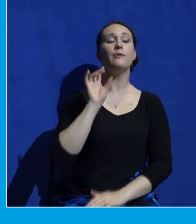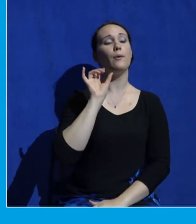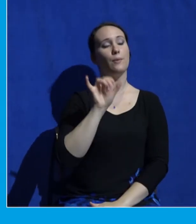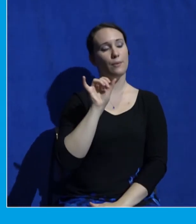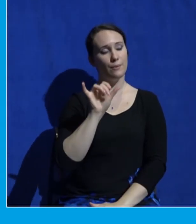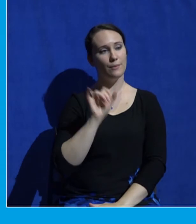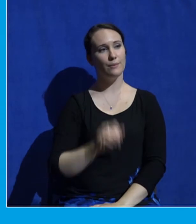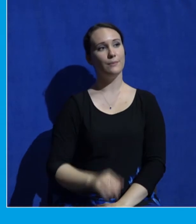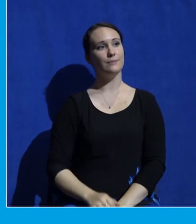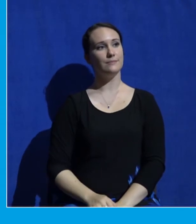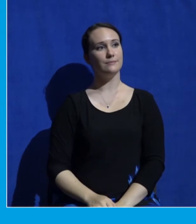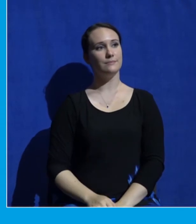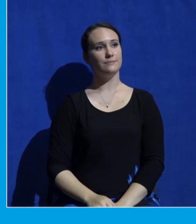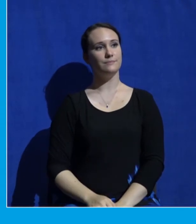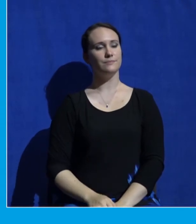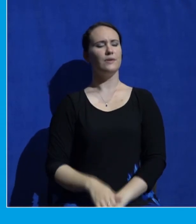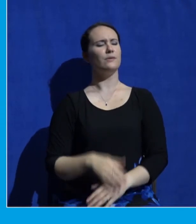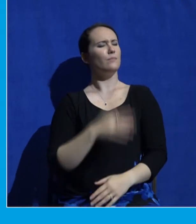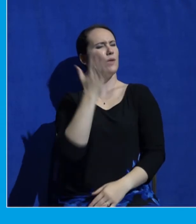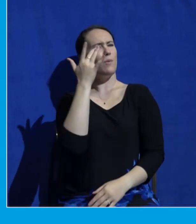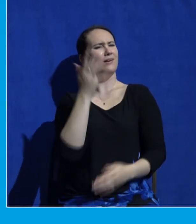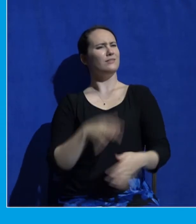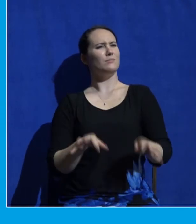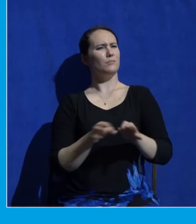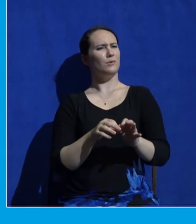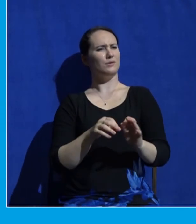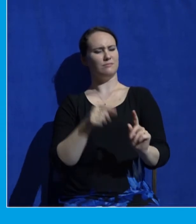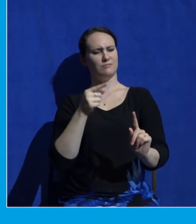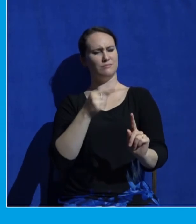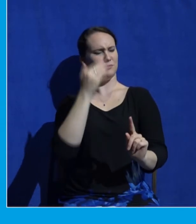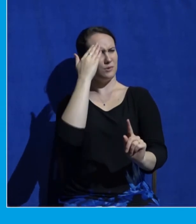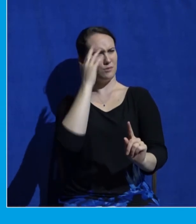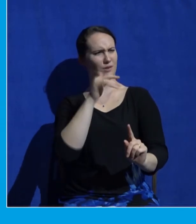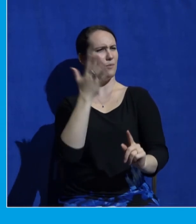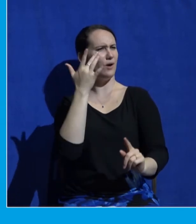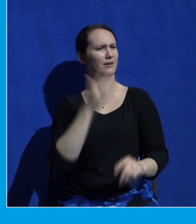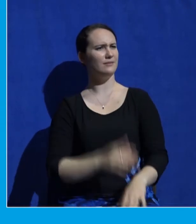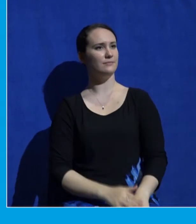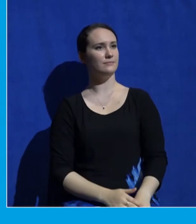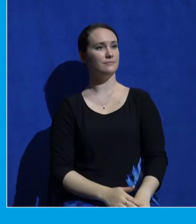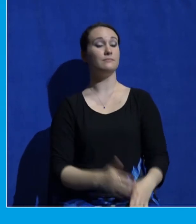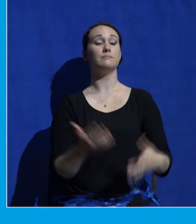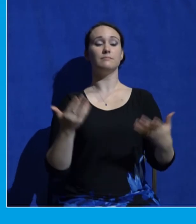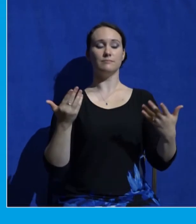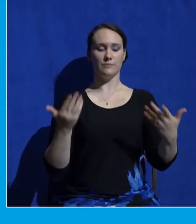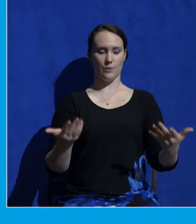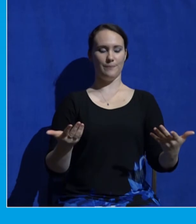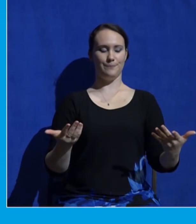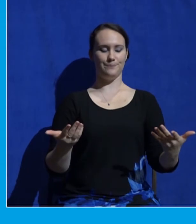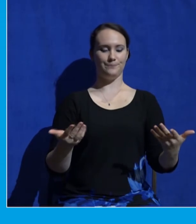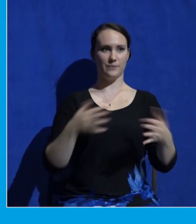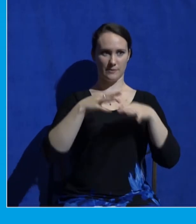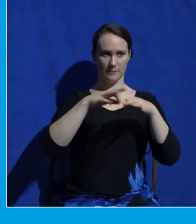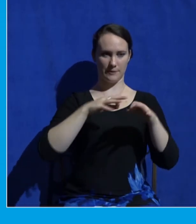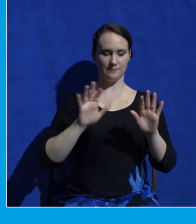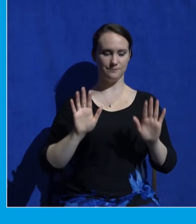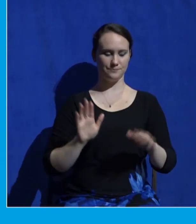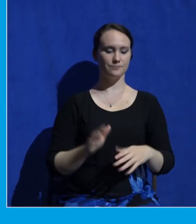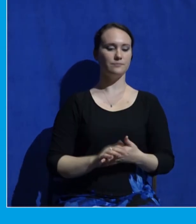Now, why is this so important? Well, put yourself in the disciples' shoes here.